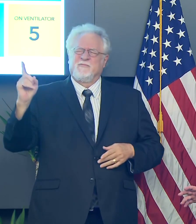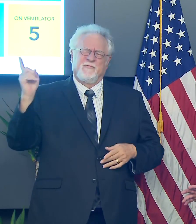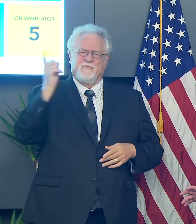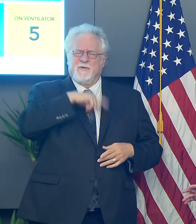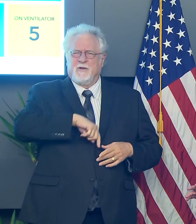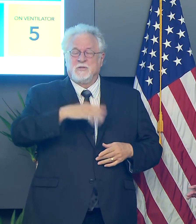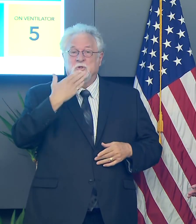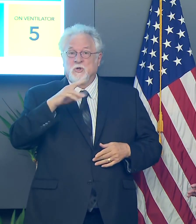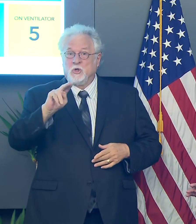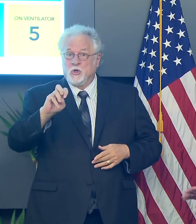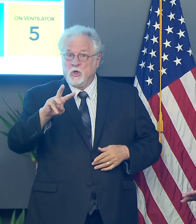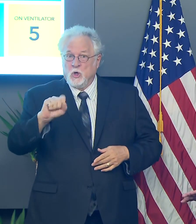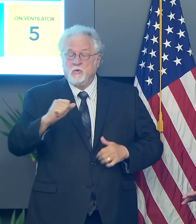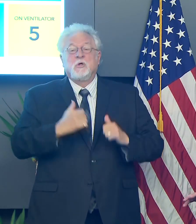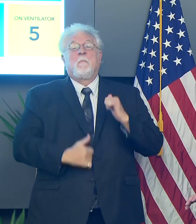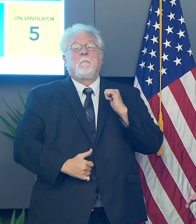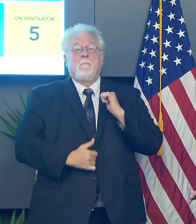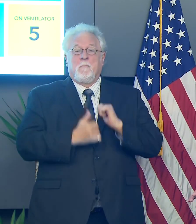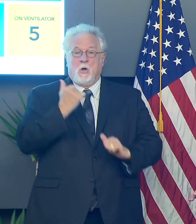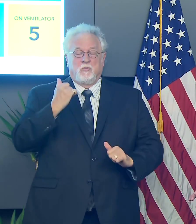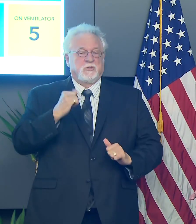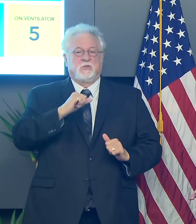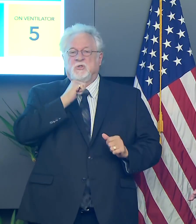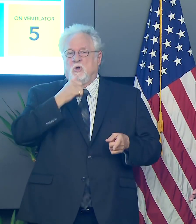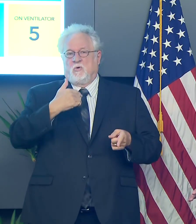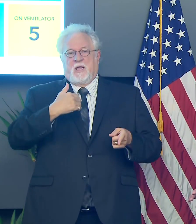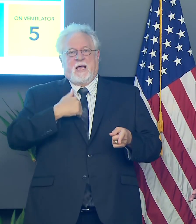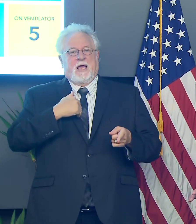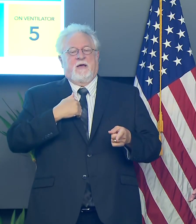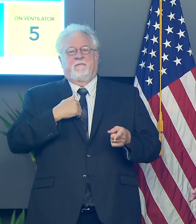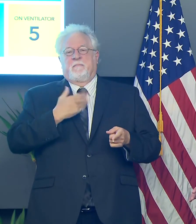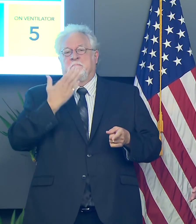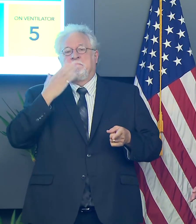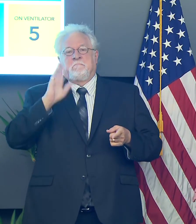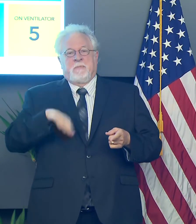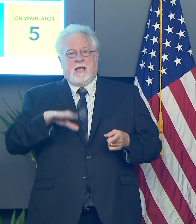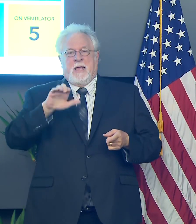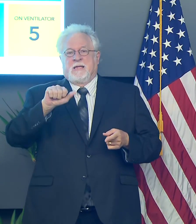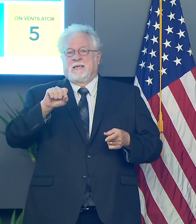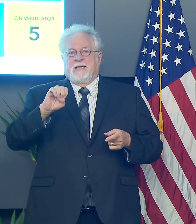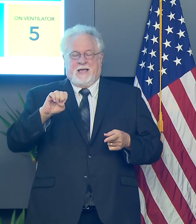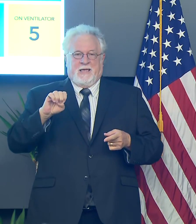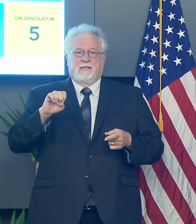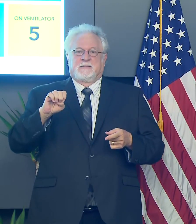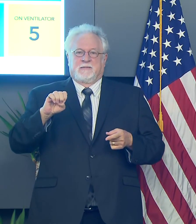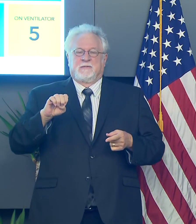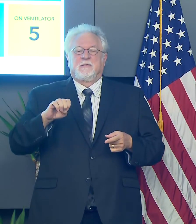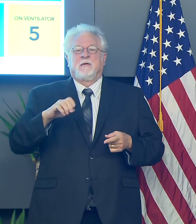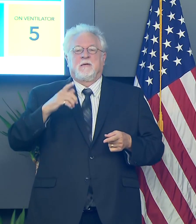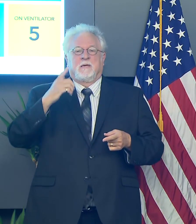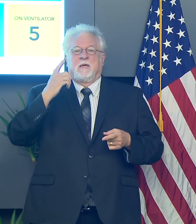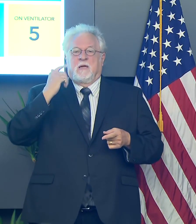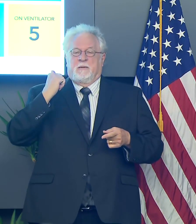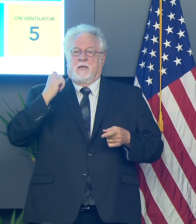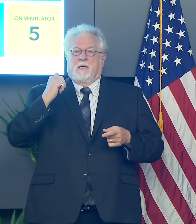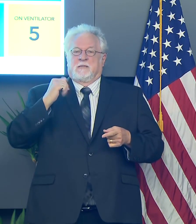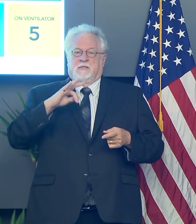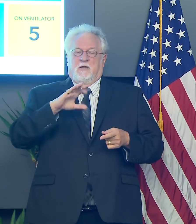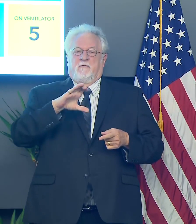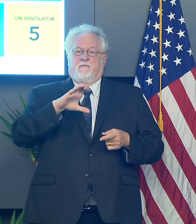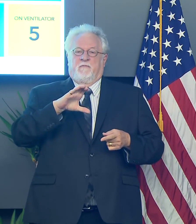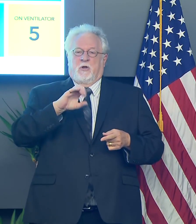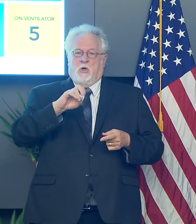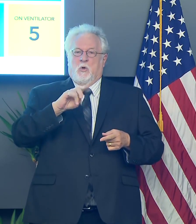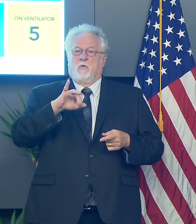The, the good news is the vast majority of kids won't have a significant or adverse impact because of, of COVID.